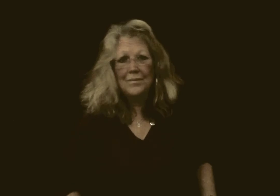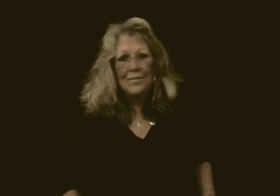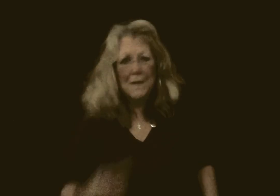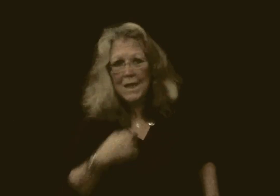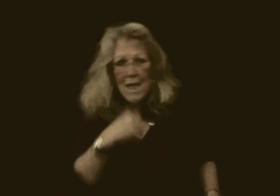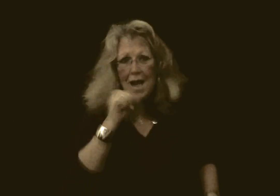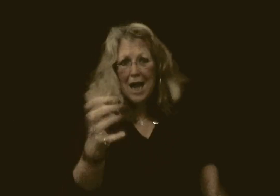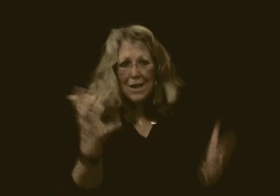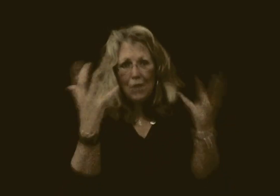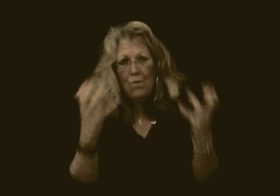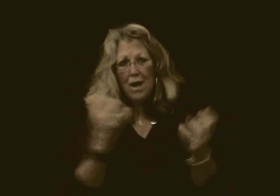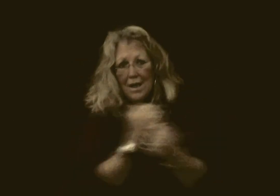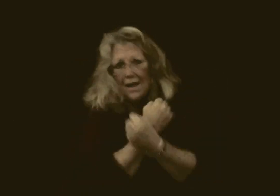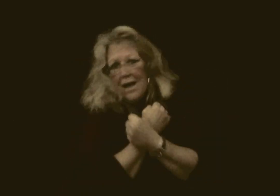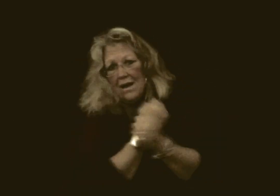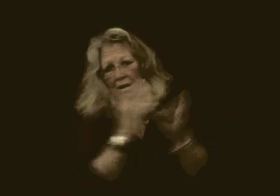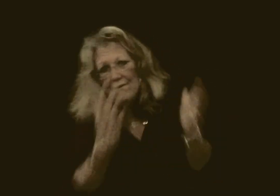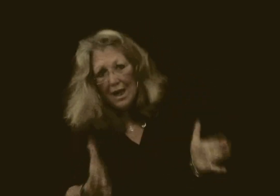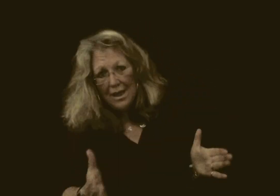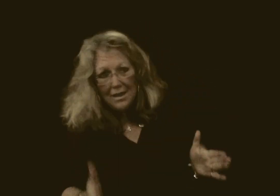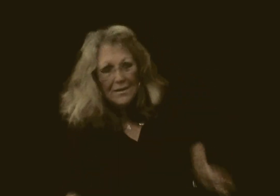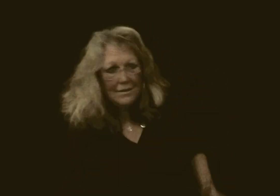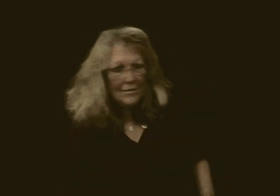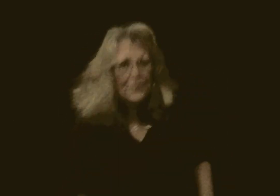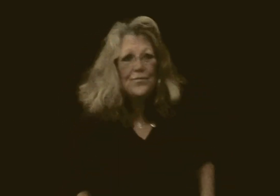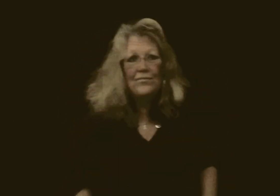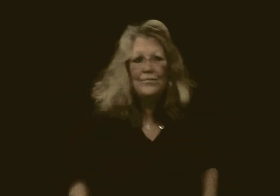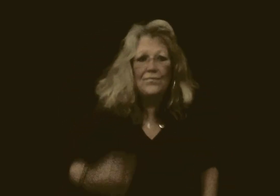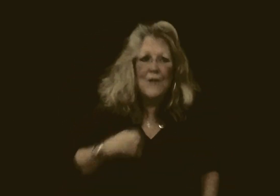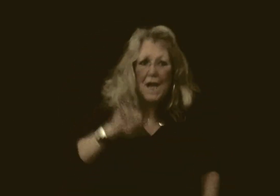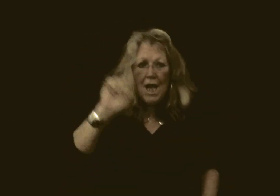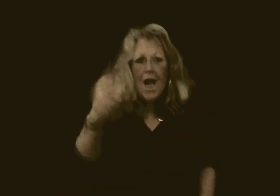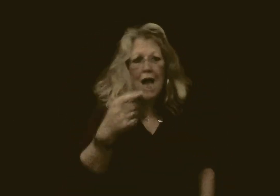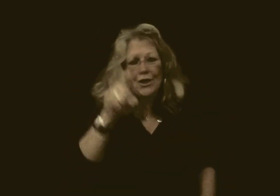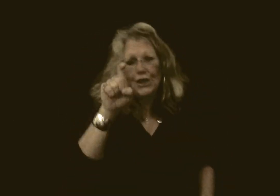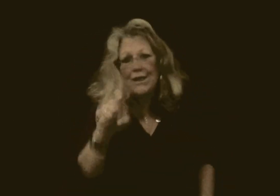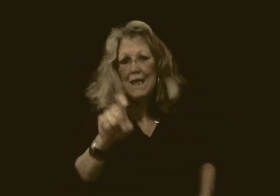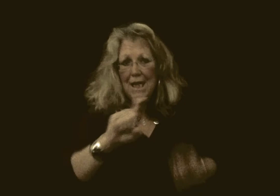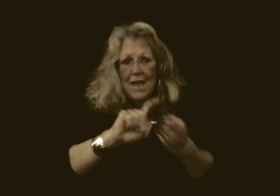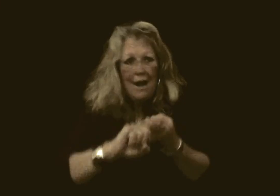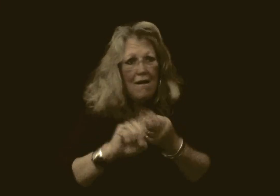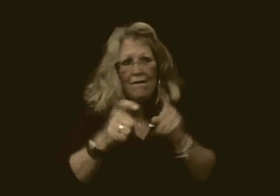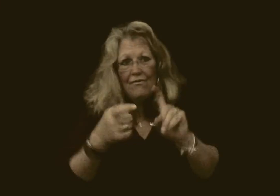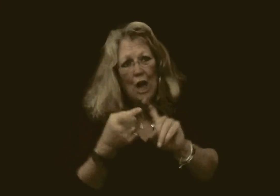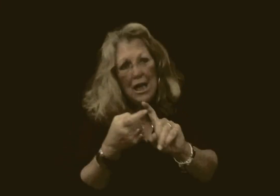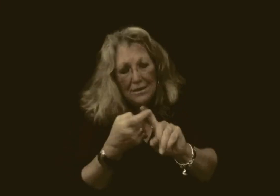I don't want a lover I just need a friend